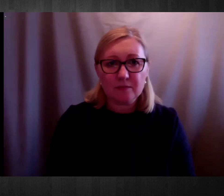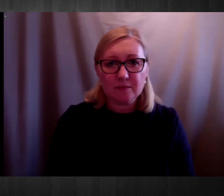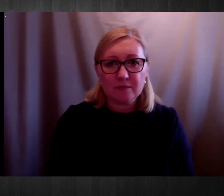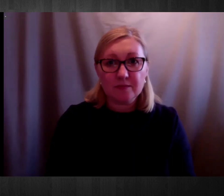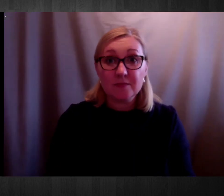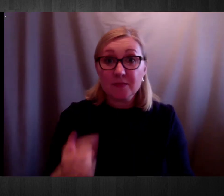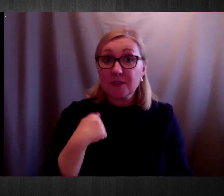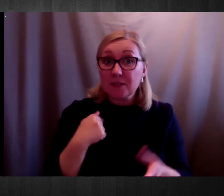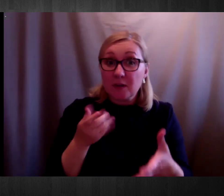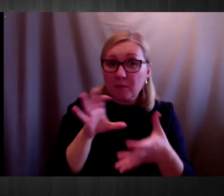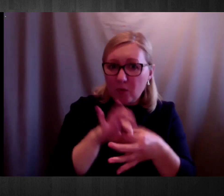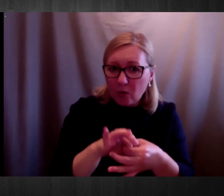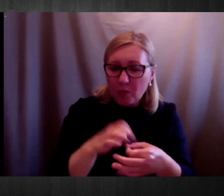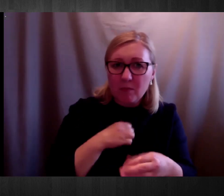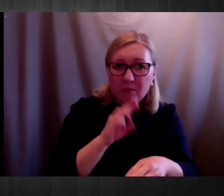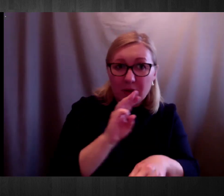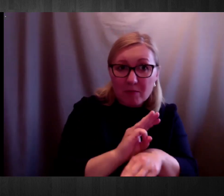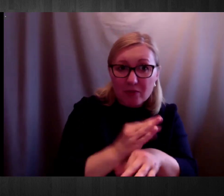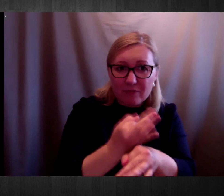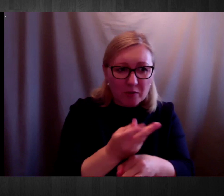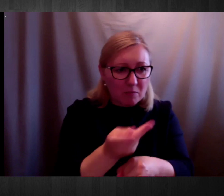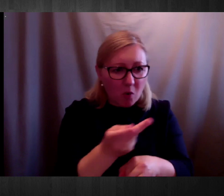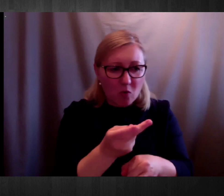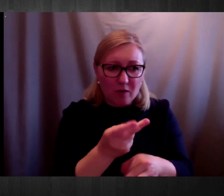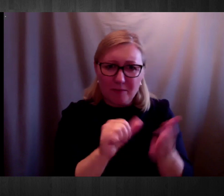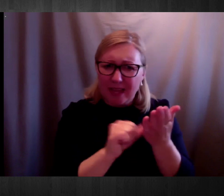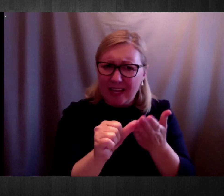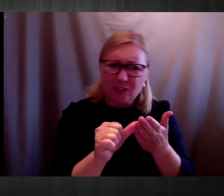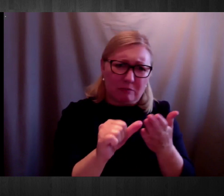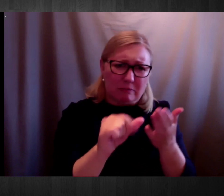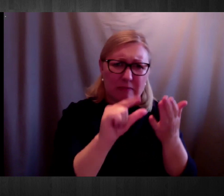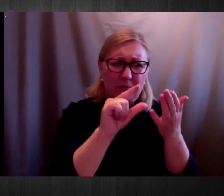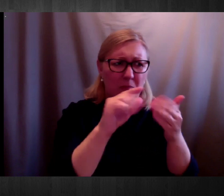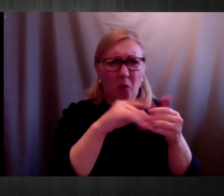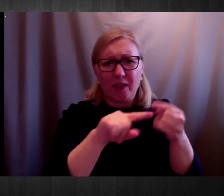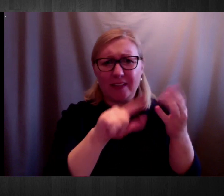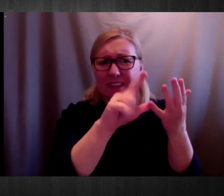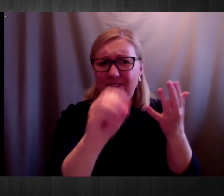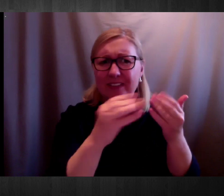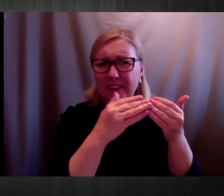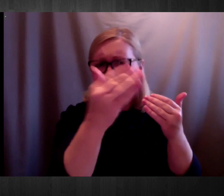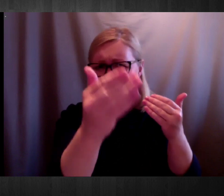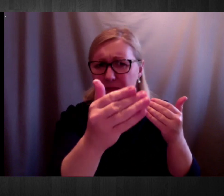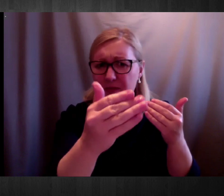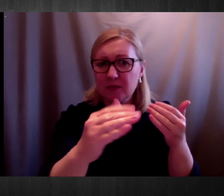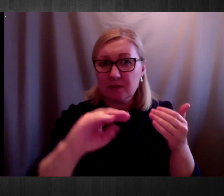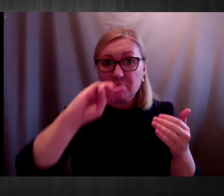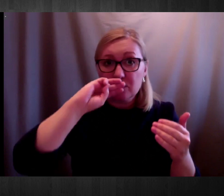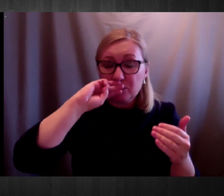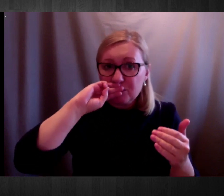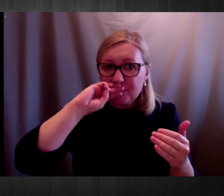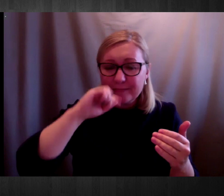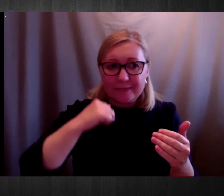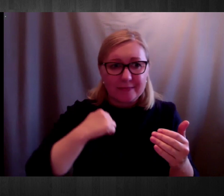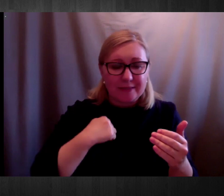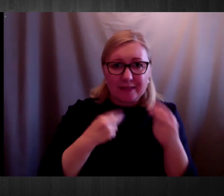70. and I miss my friends from the service, but